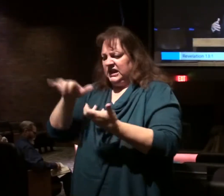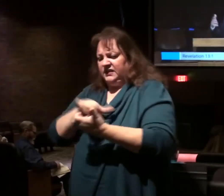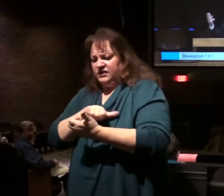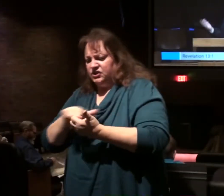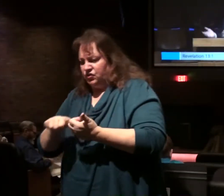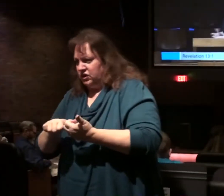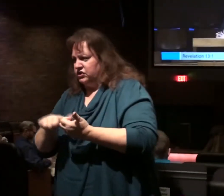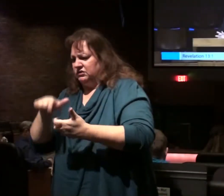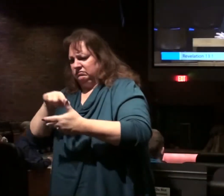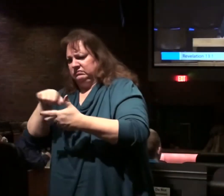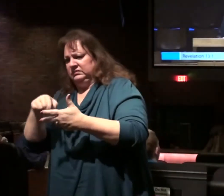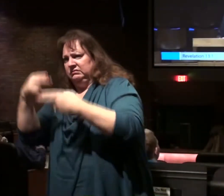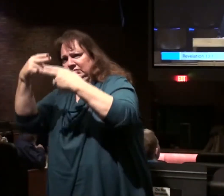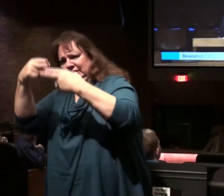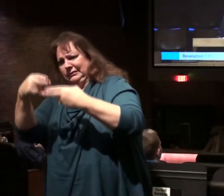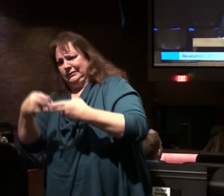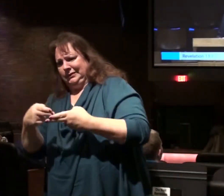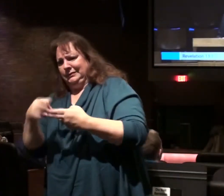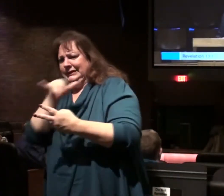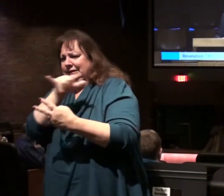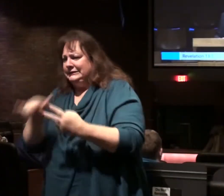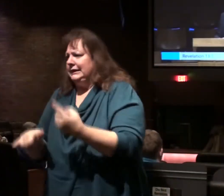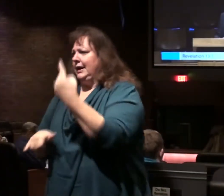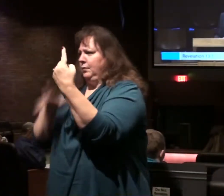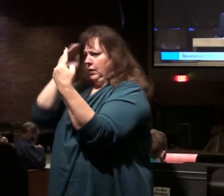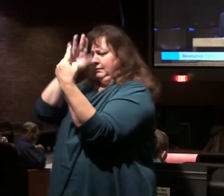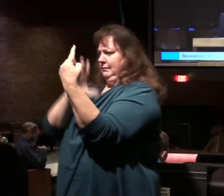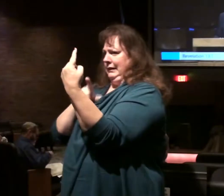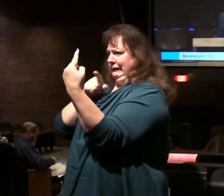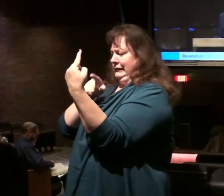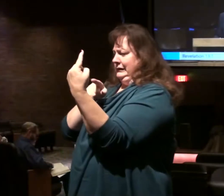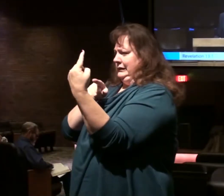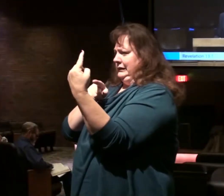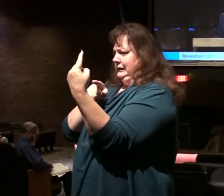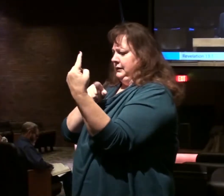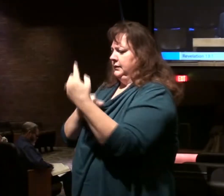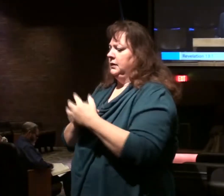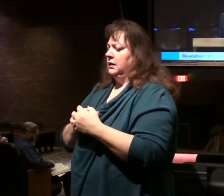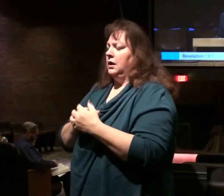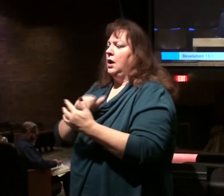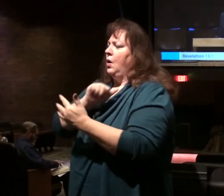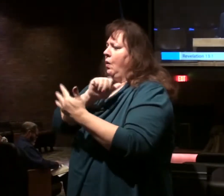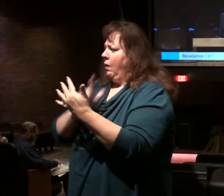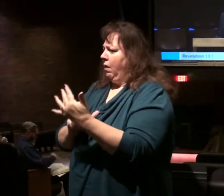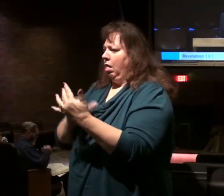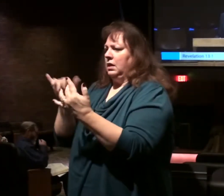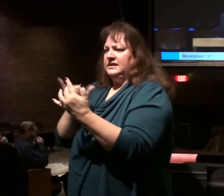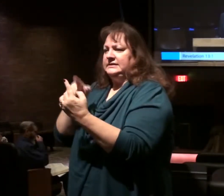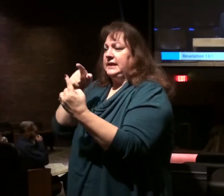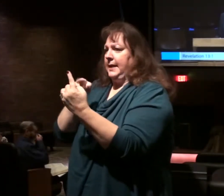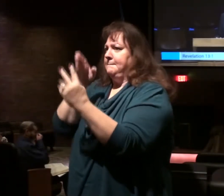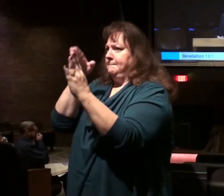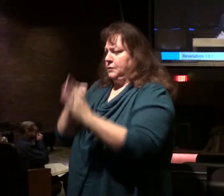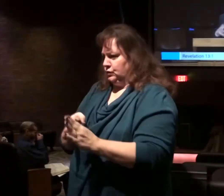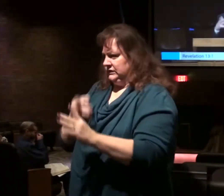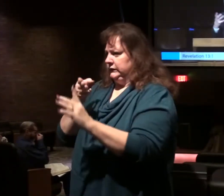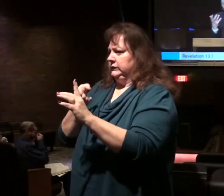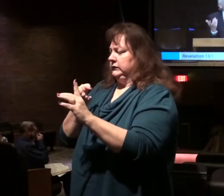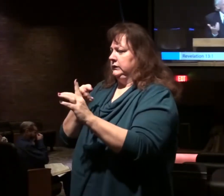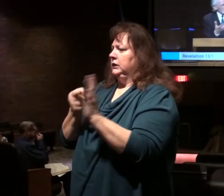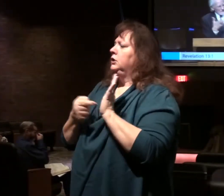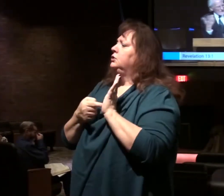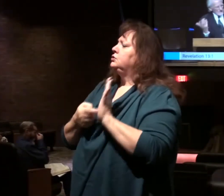in 2 Thessalonians to the Antichrist in 1 John 2. All the same person, revealing